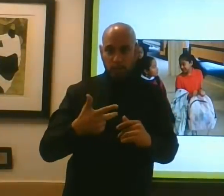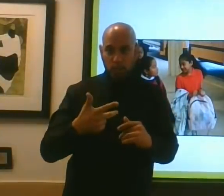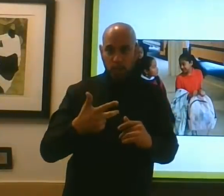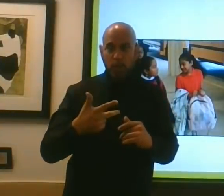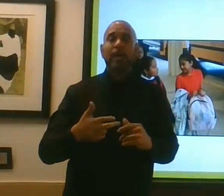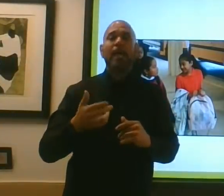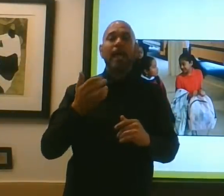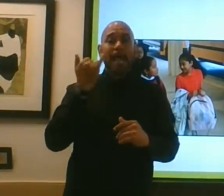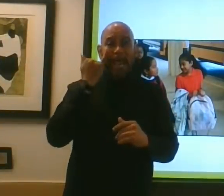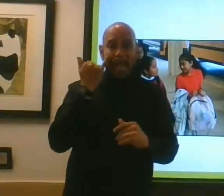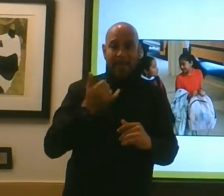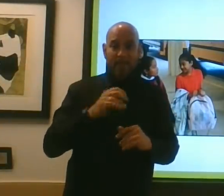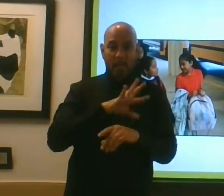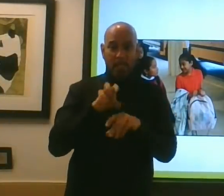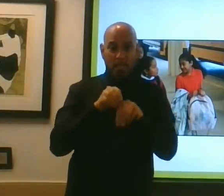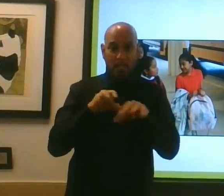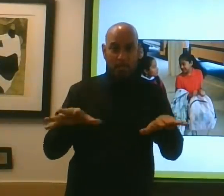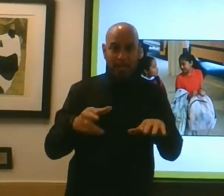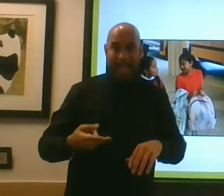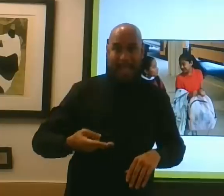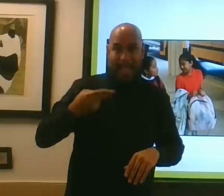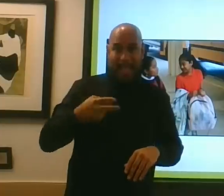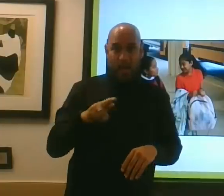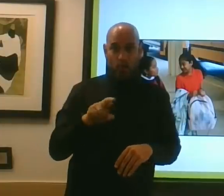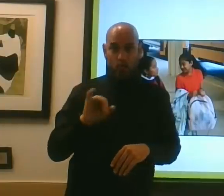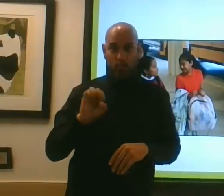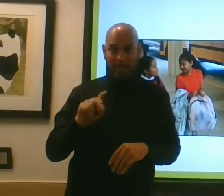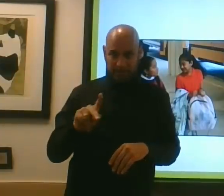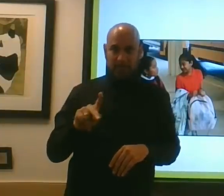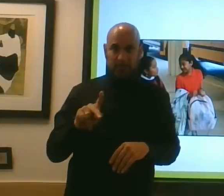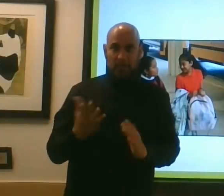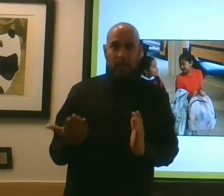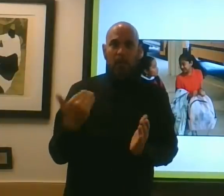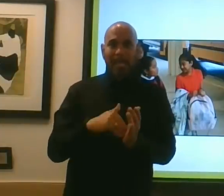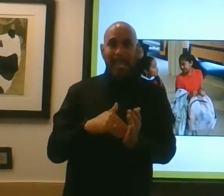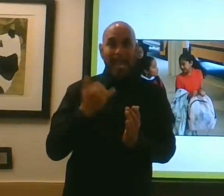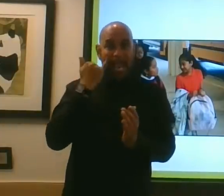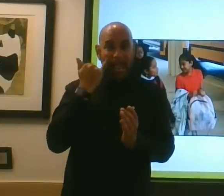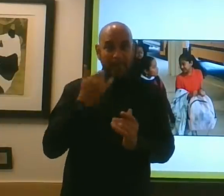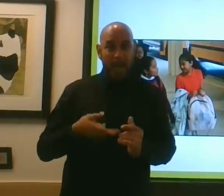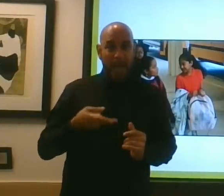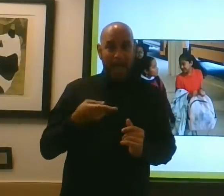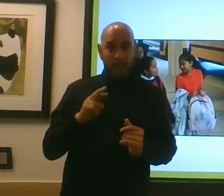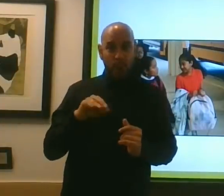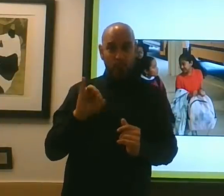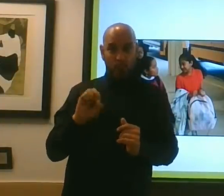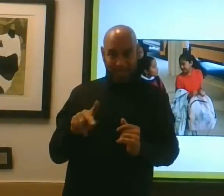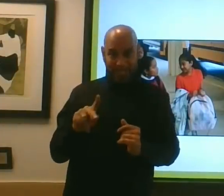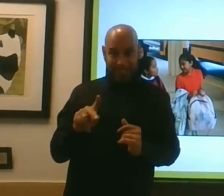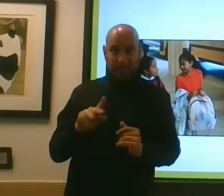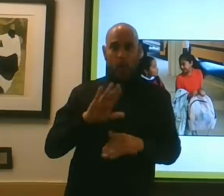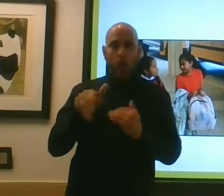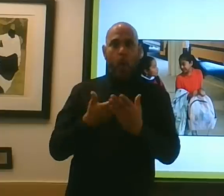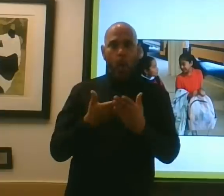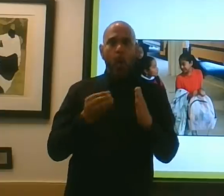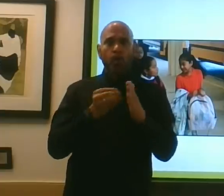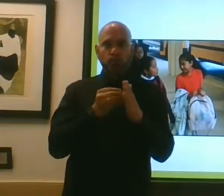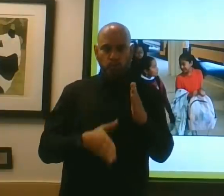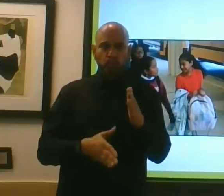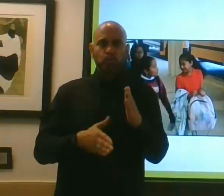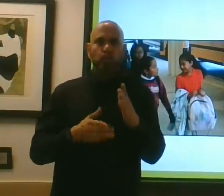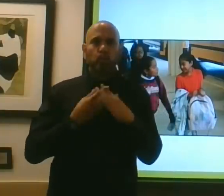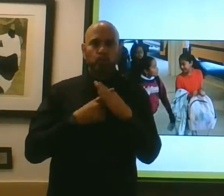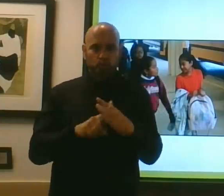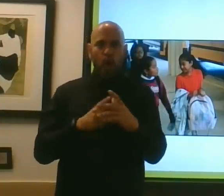high-risk. So again, if high-risk, everyone will start virtually. From home,